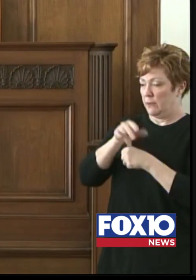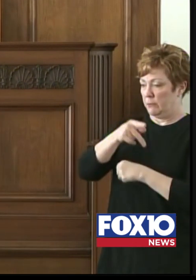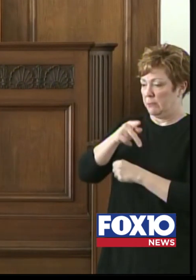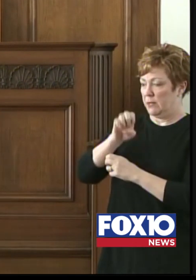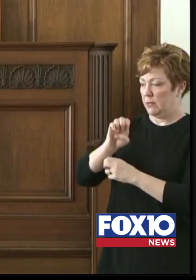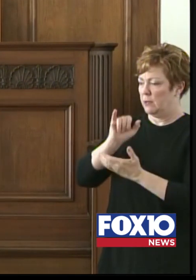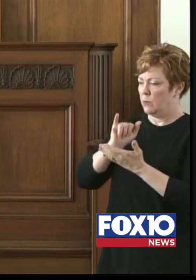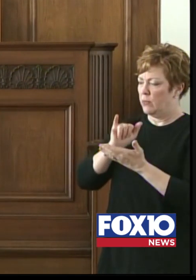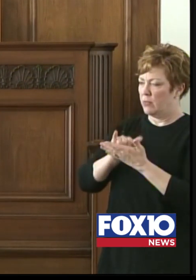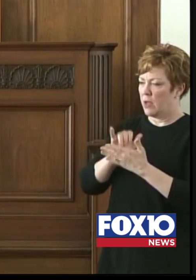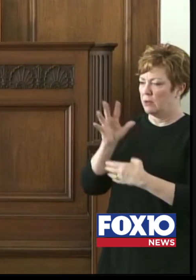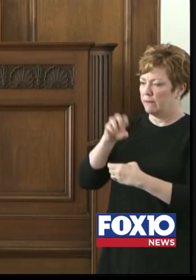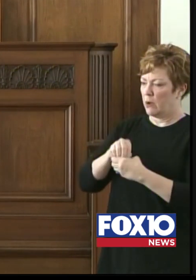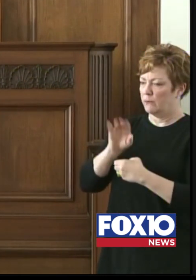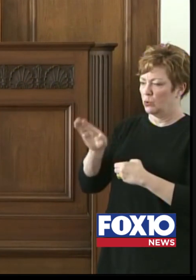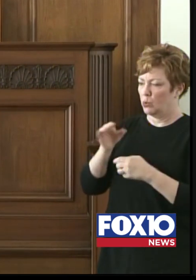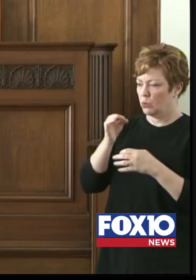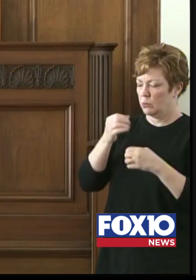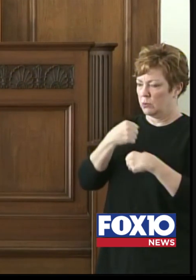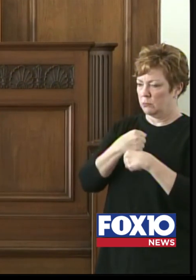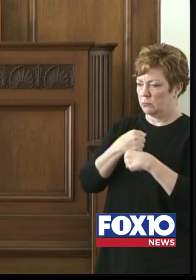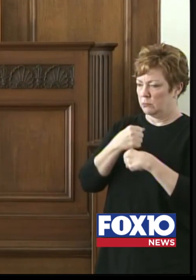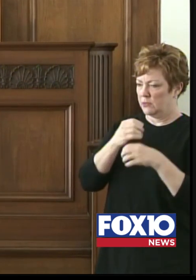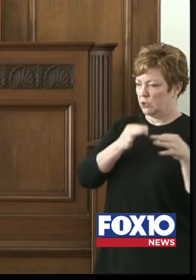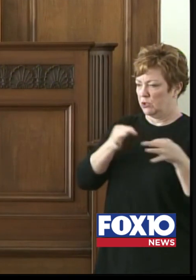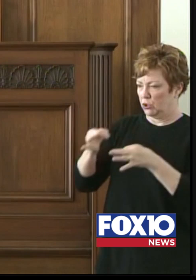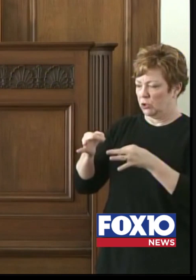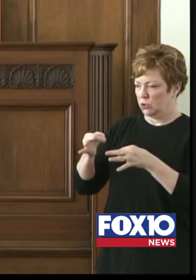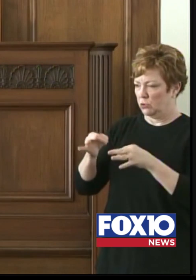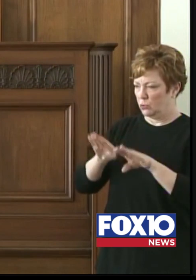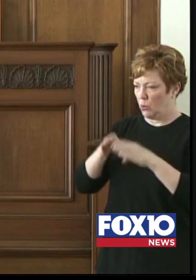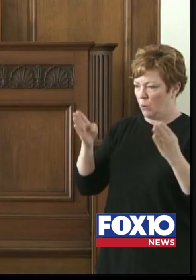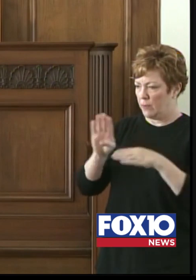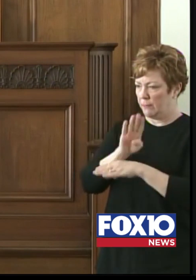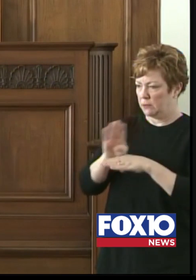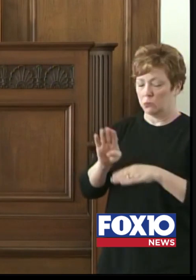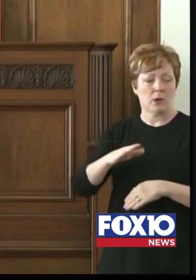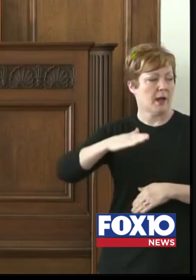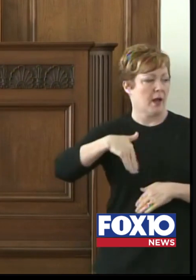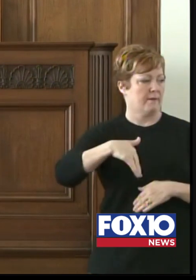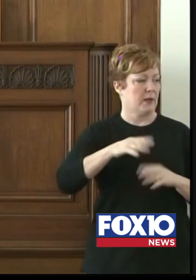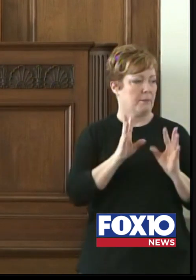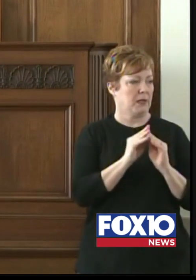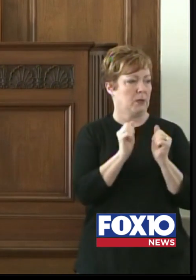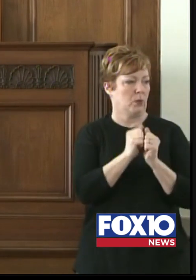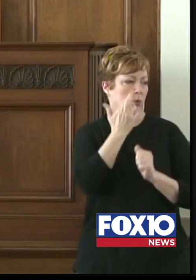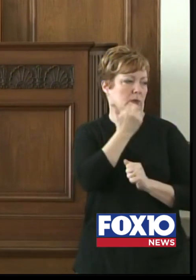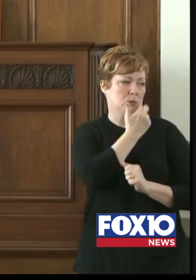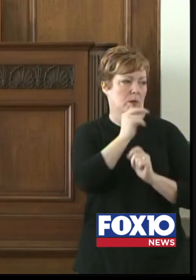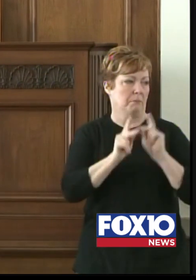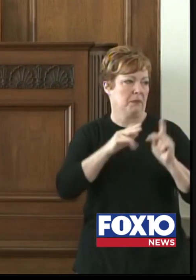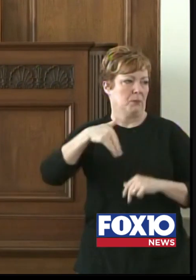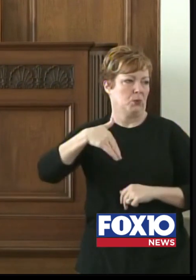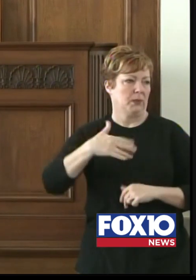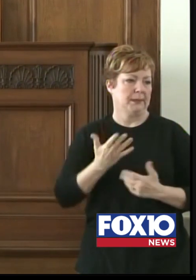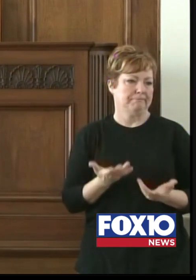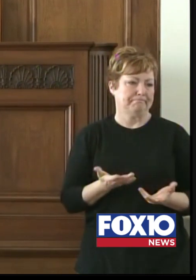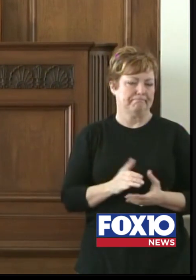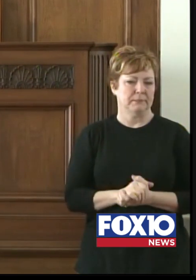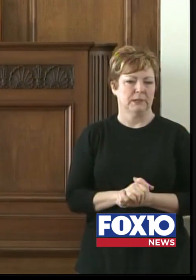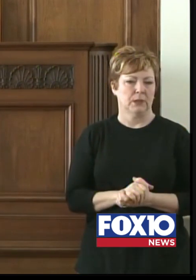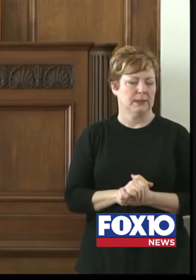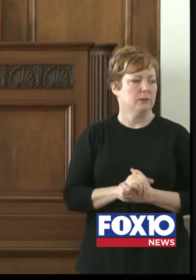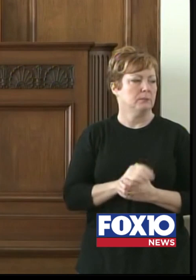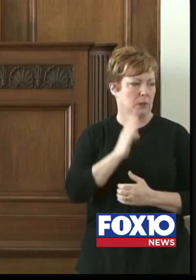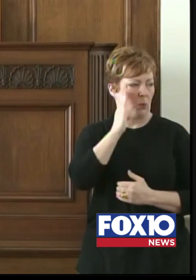allow those businesses to open up again? Well, I haven't had my meetings with the restaurant folks yet, so that will